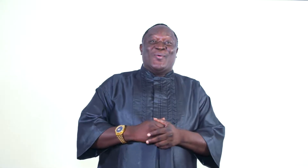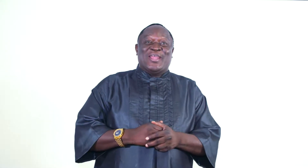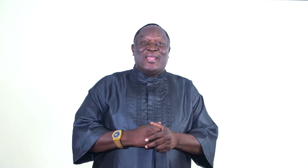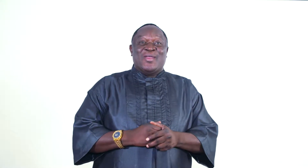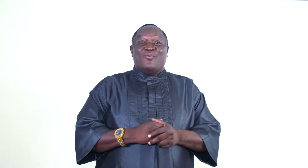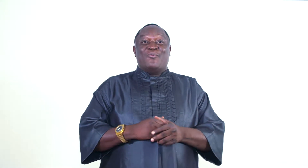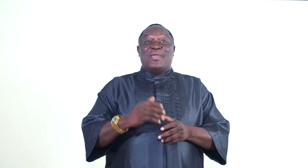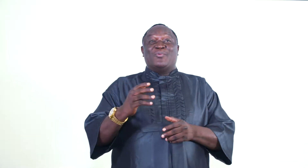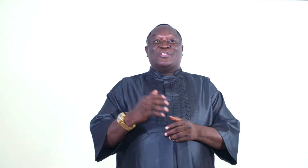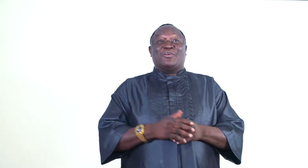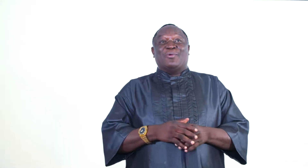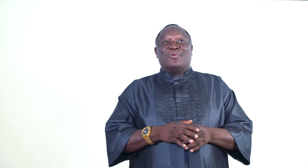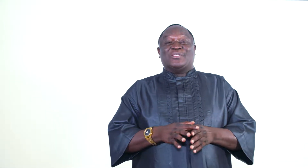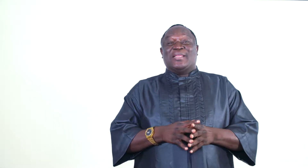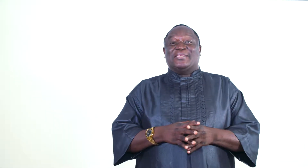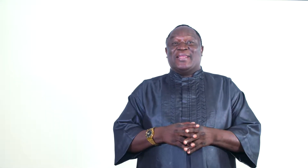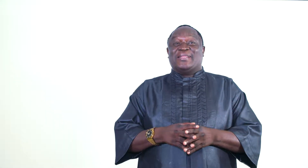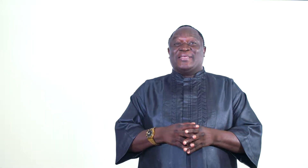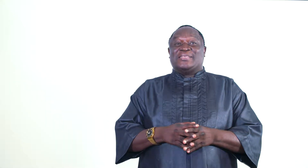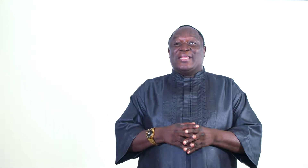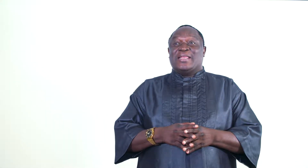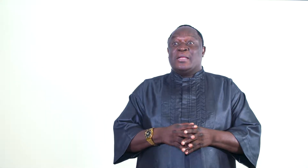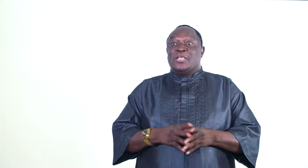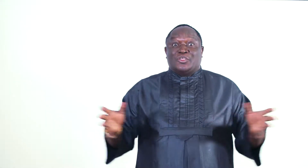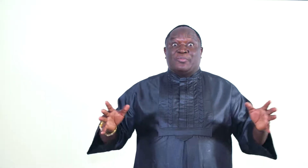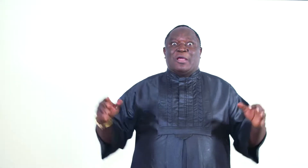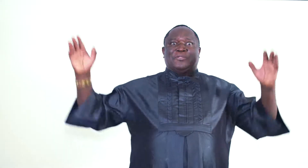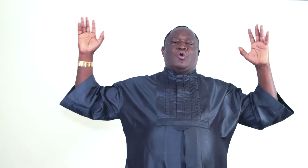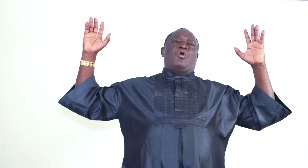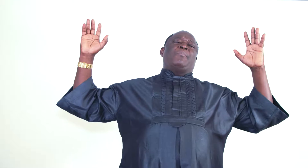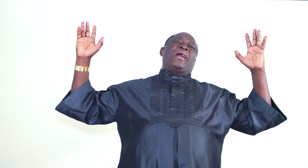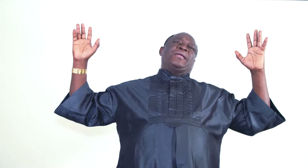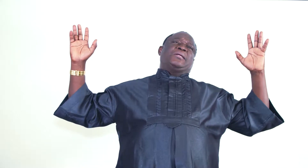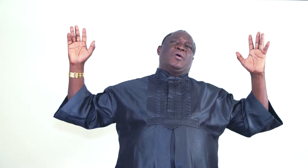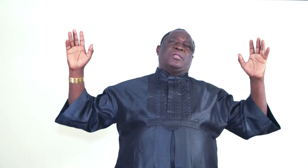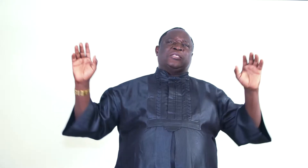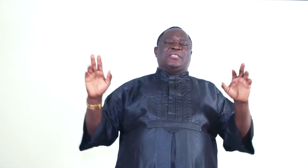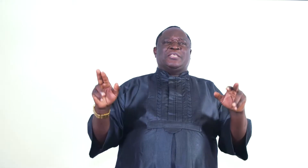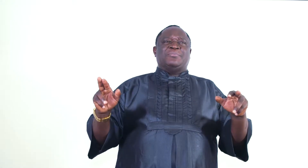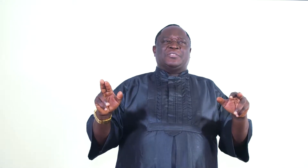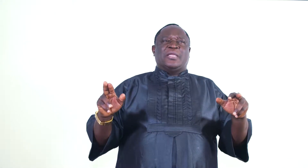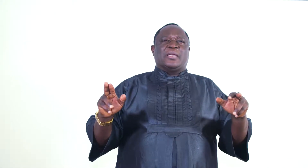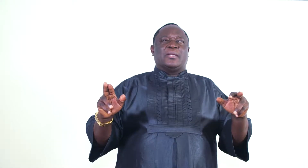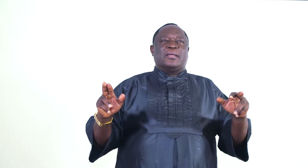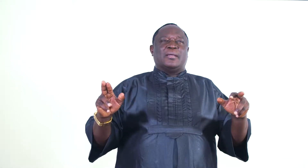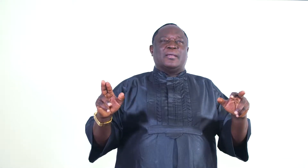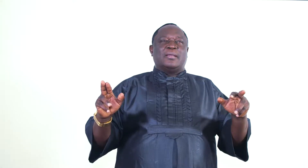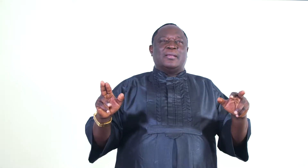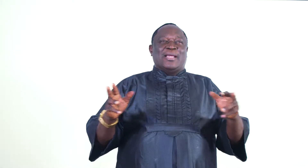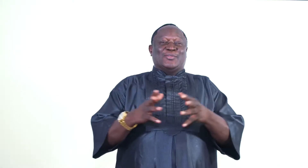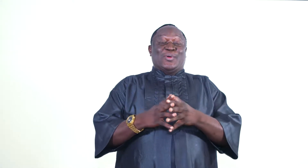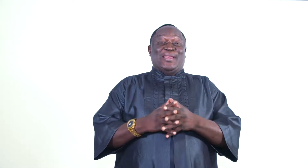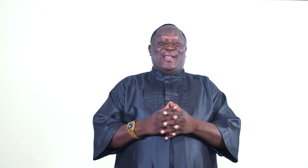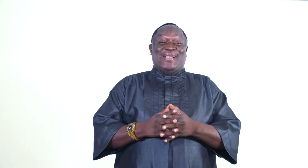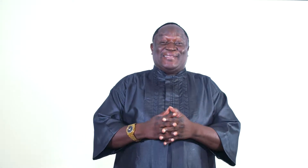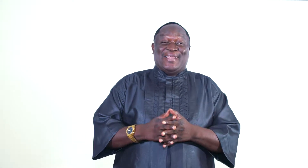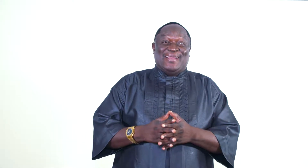we met with somebody who said he's an atheist. And then something happens. Oh my God. He said, it's a mistake. That's what the guy said.